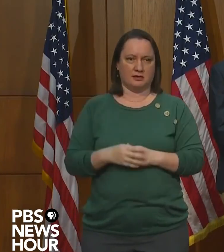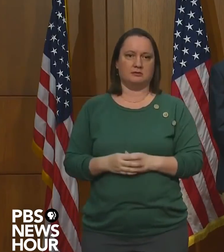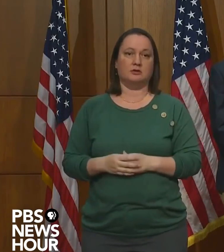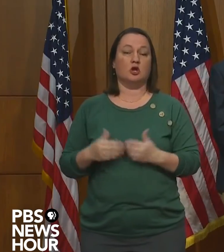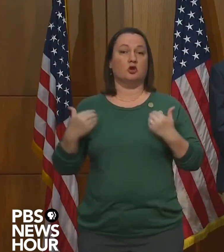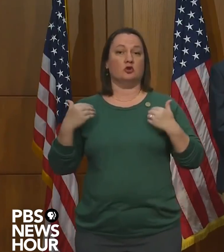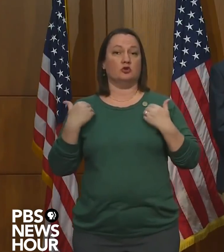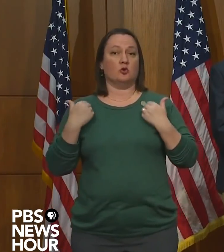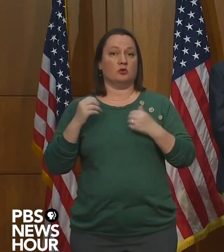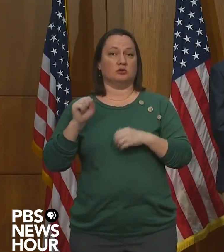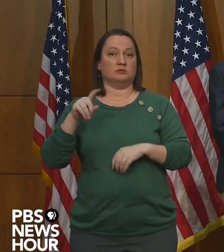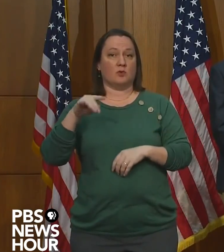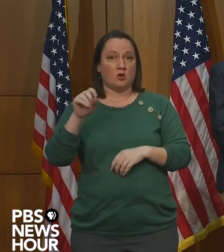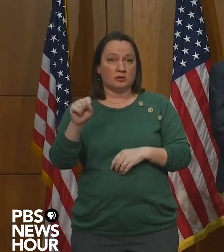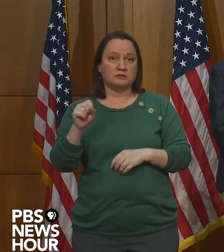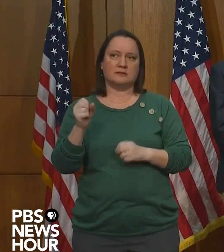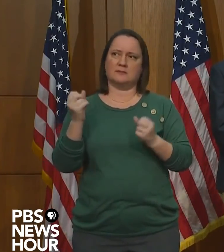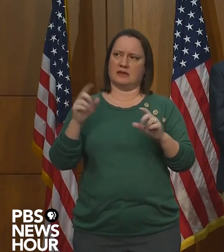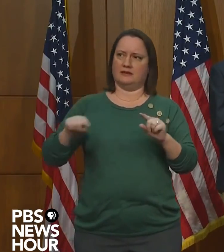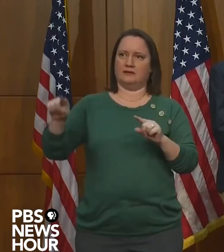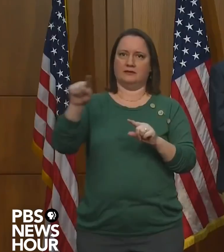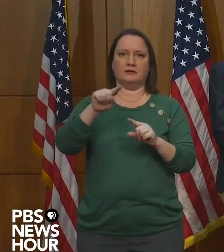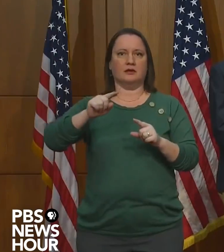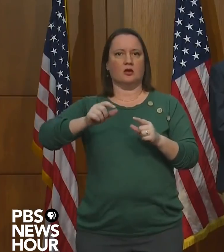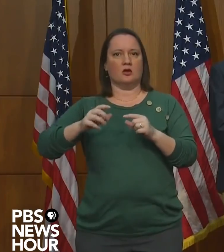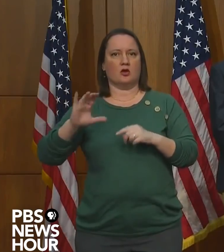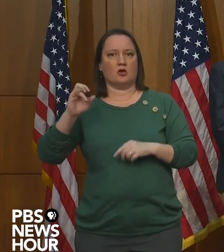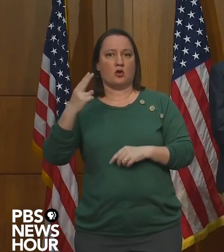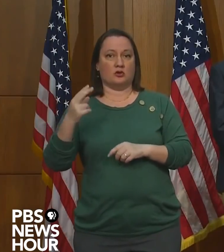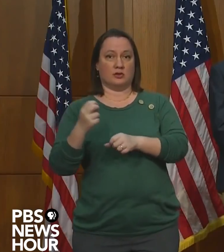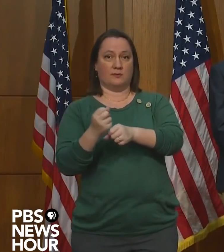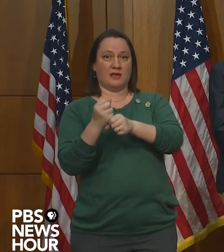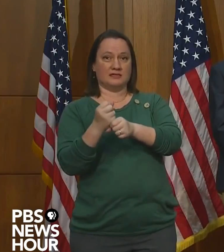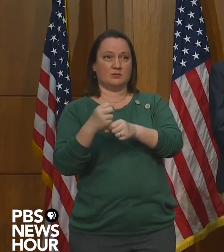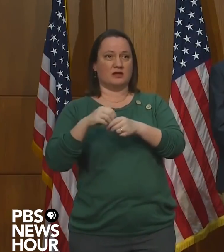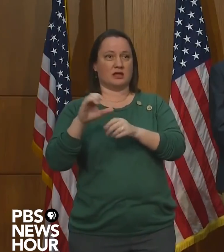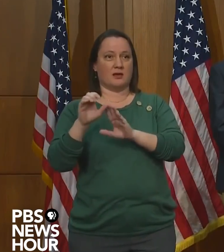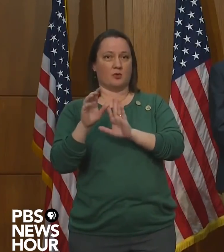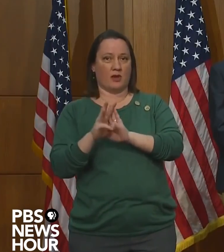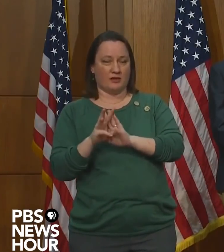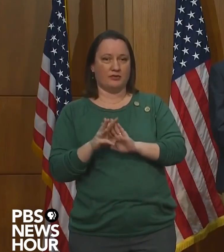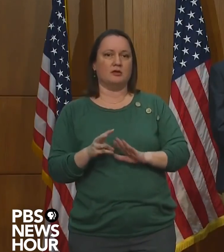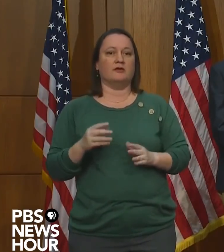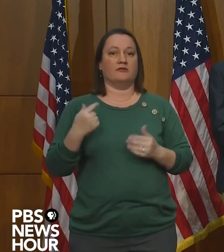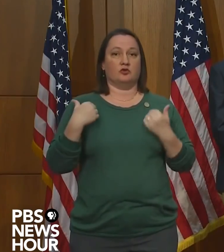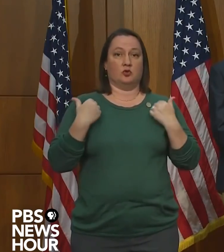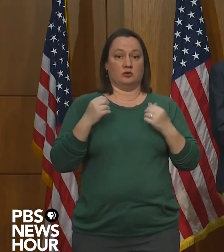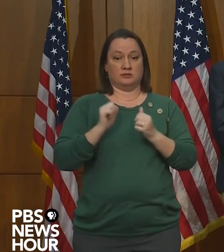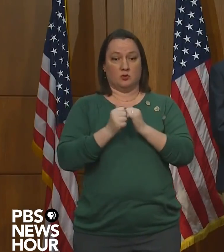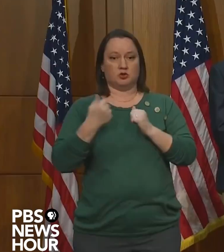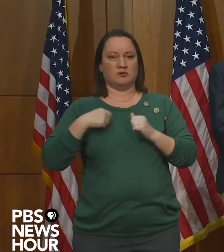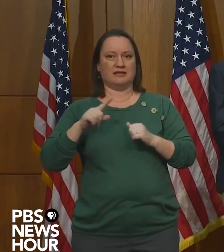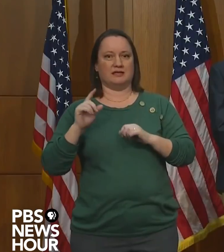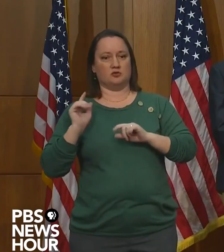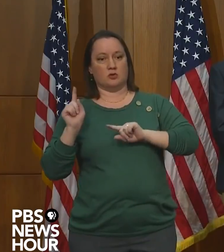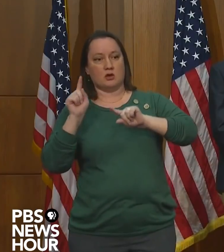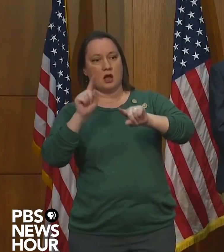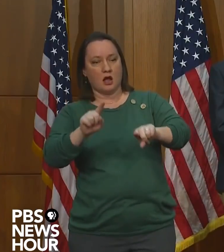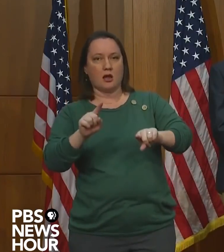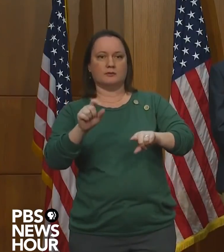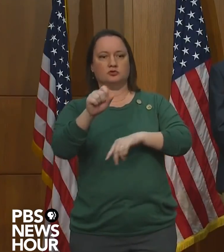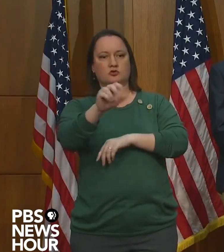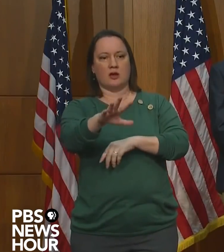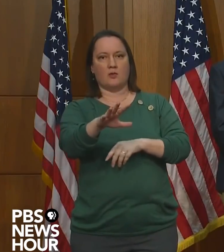that coach baseball around the commonwealth. For youth sports, we need our parents to be able to come, drop our kids off and watch, and for the children that they're